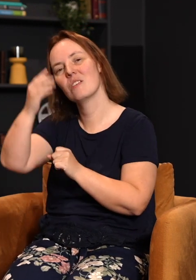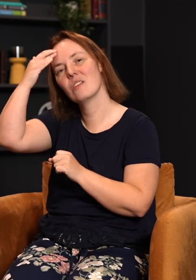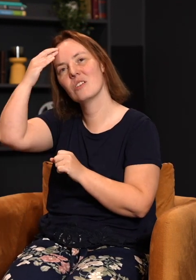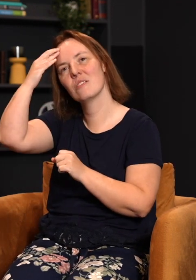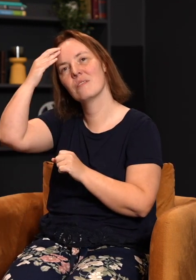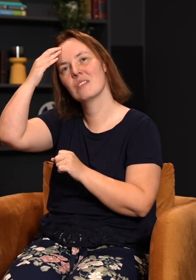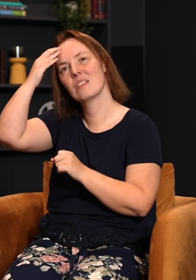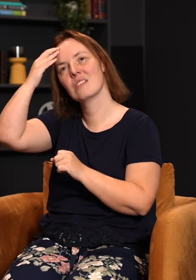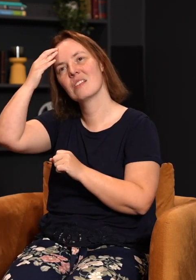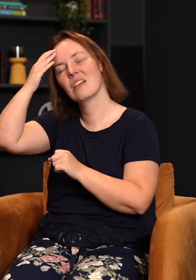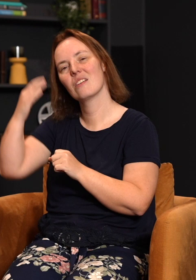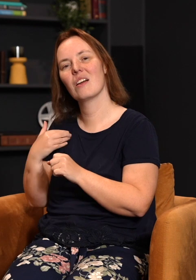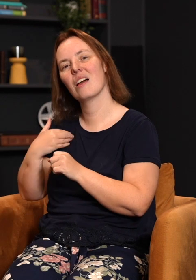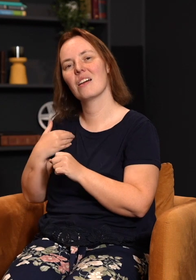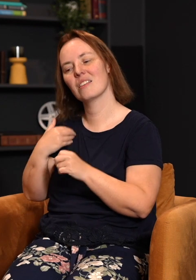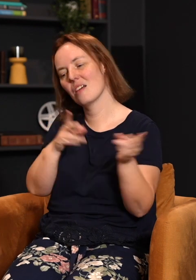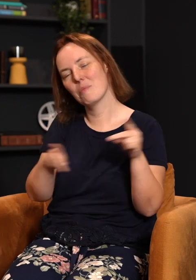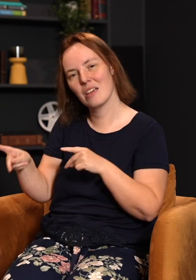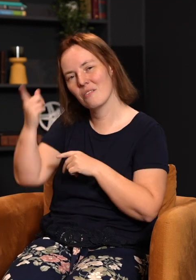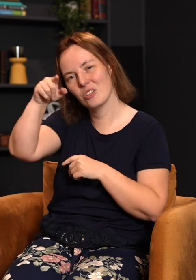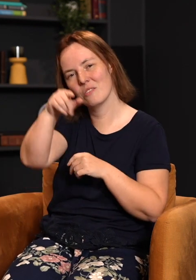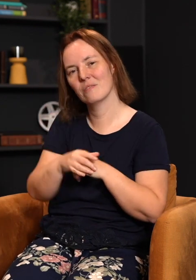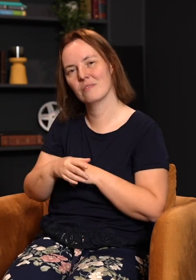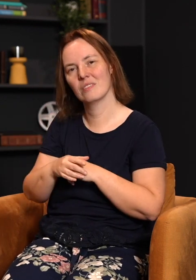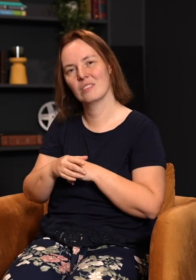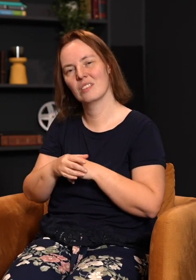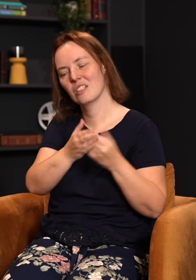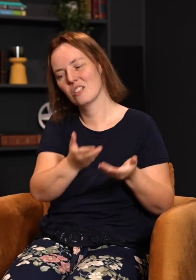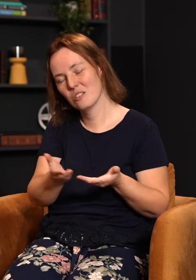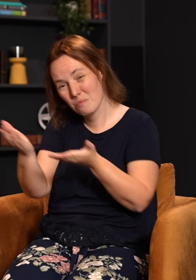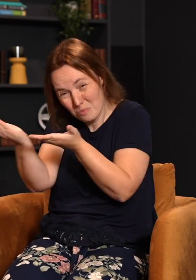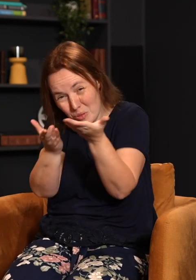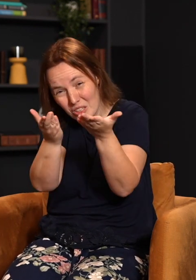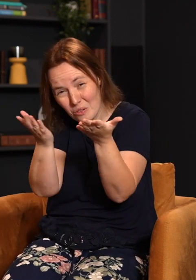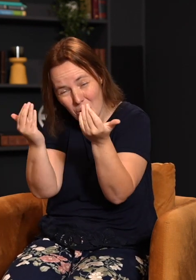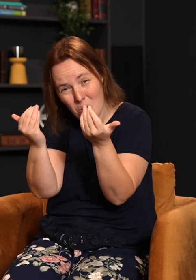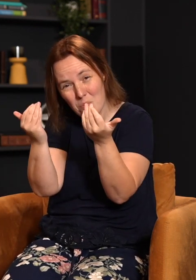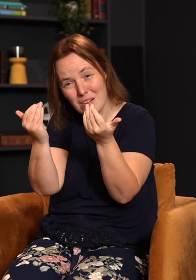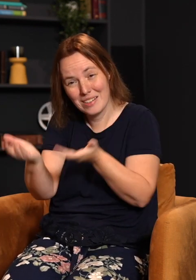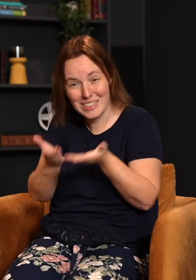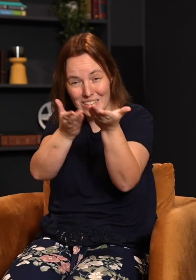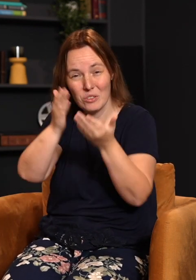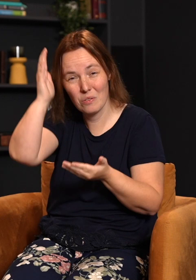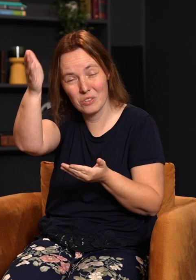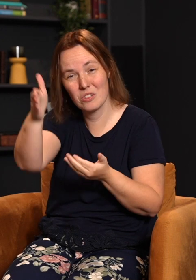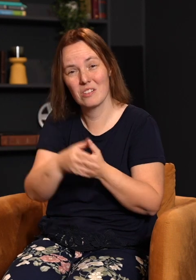how life works the best. And who has, he says, a plan for you to bring you hope and to give you a future.